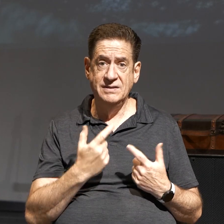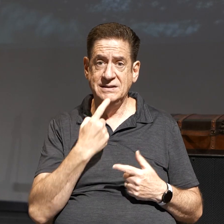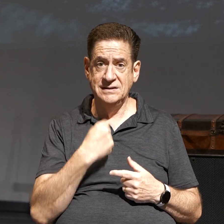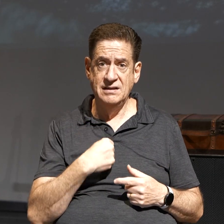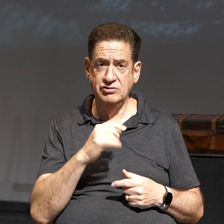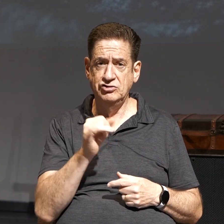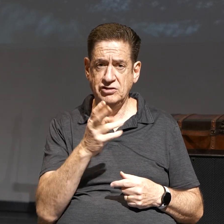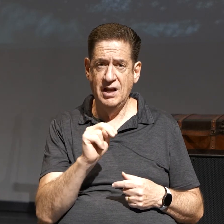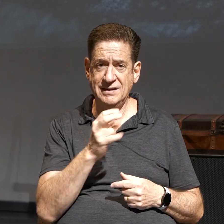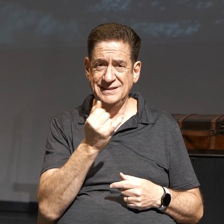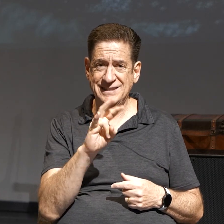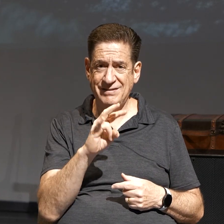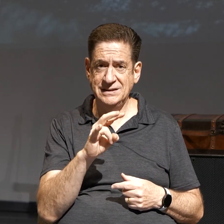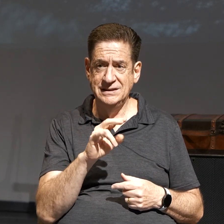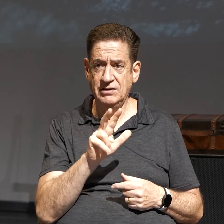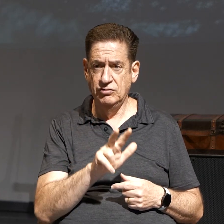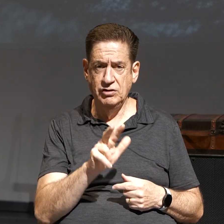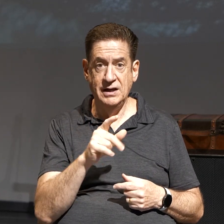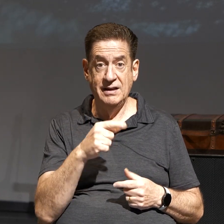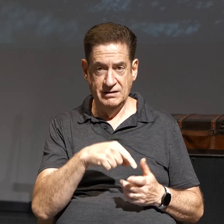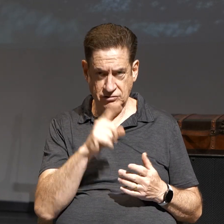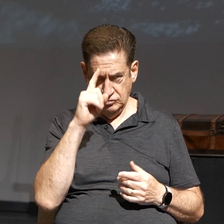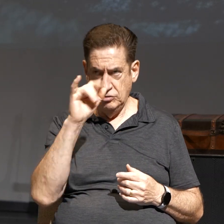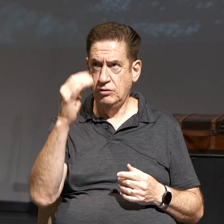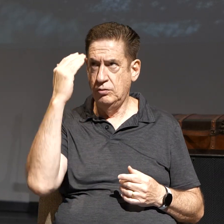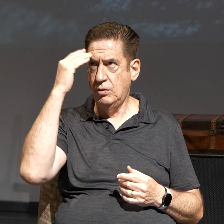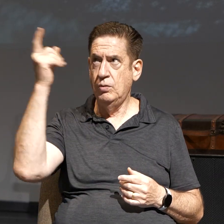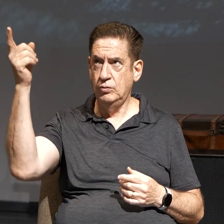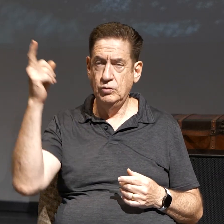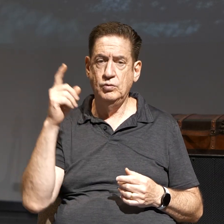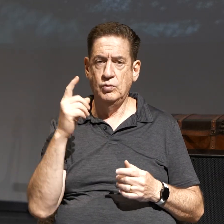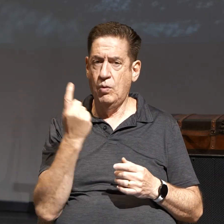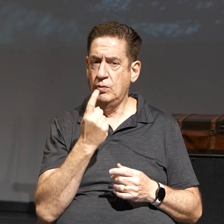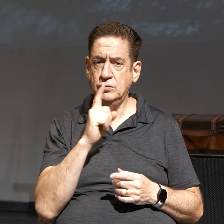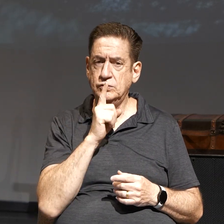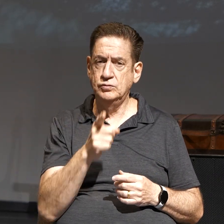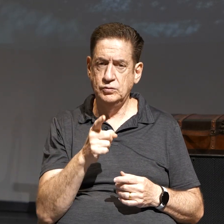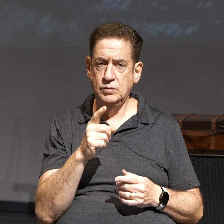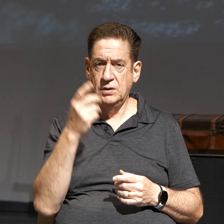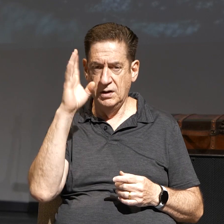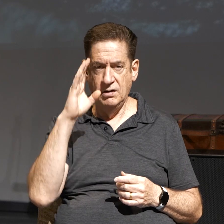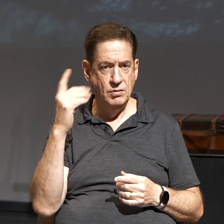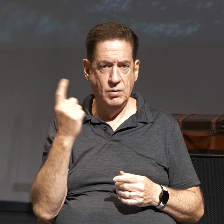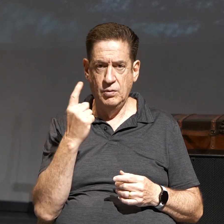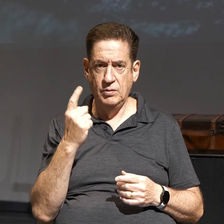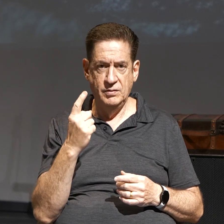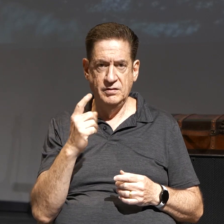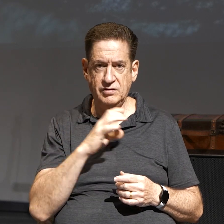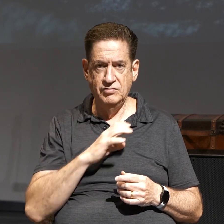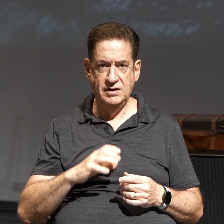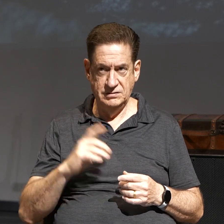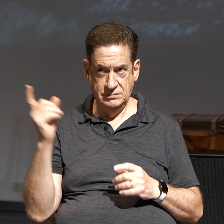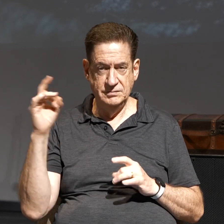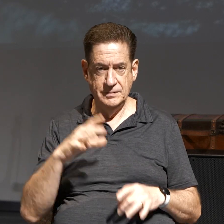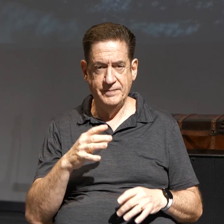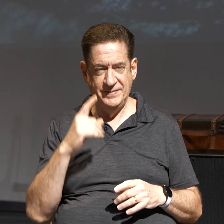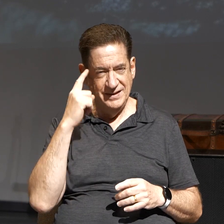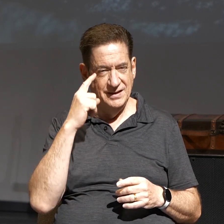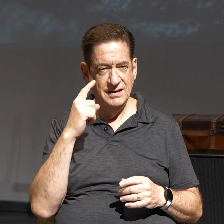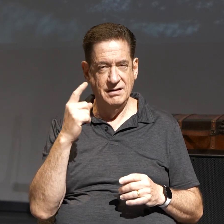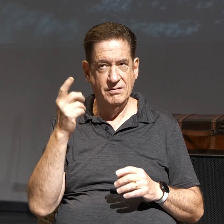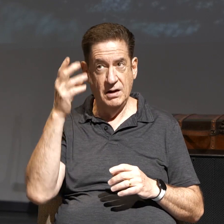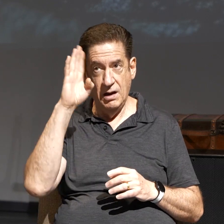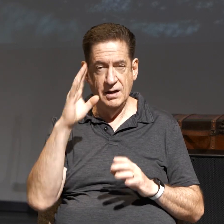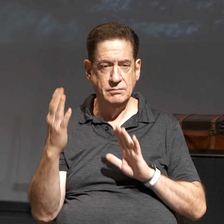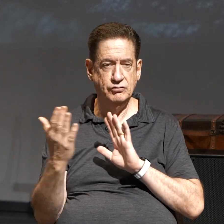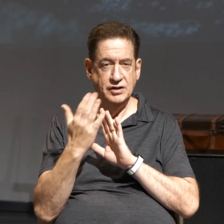us in John 17, 3, for this is eternal life that they may know you, the only true God in Jesus Christ whom you have sent. So think of that, the presence of God. Those are kind of